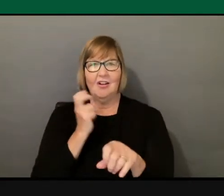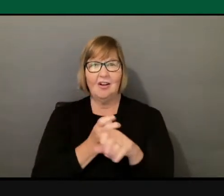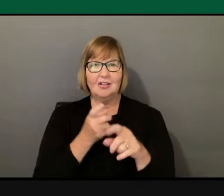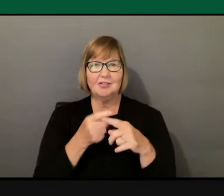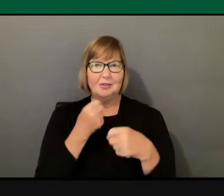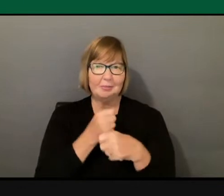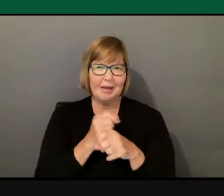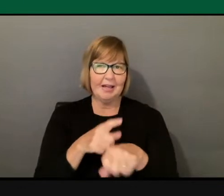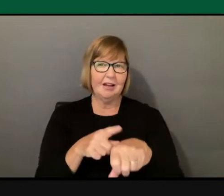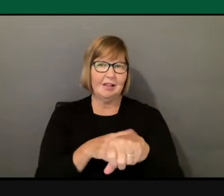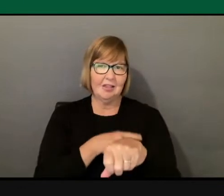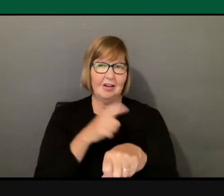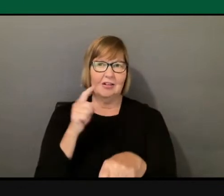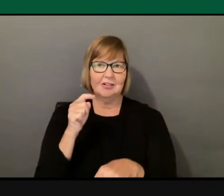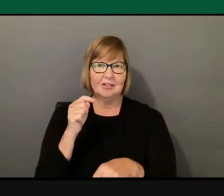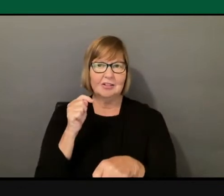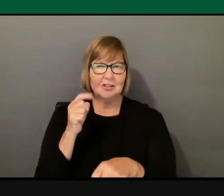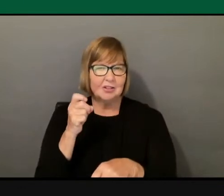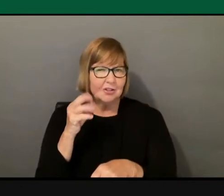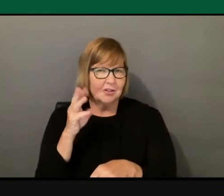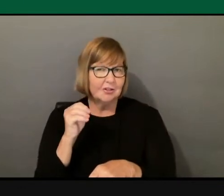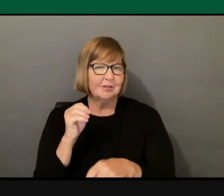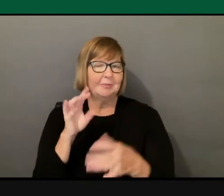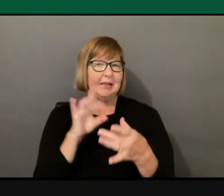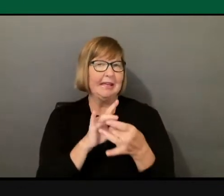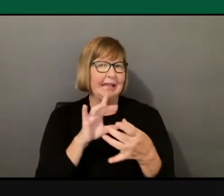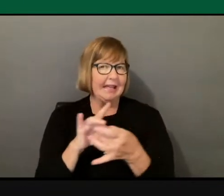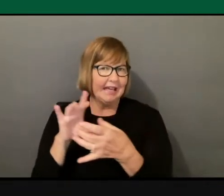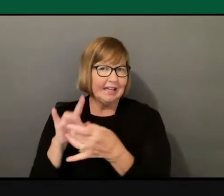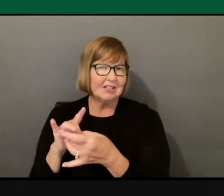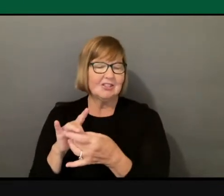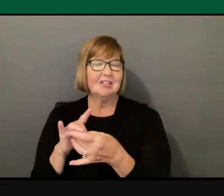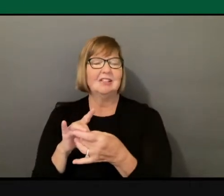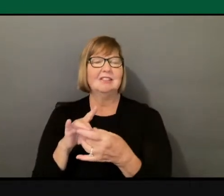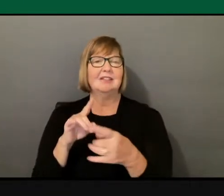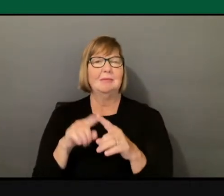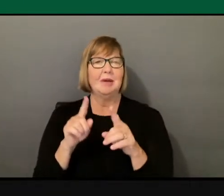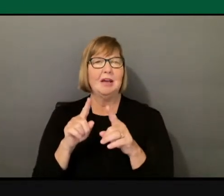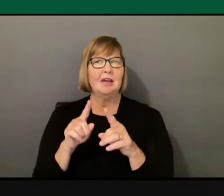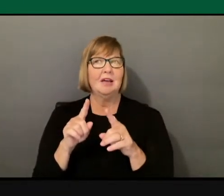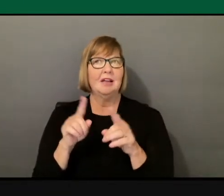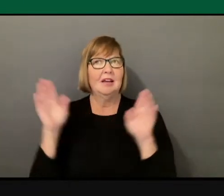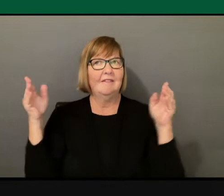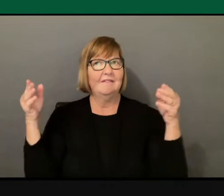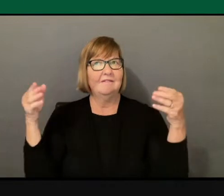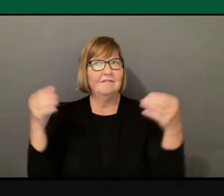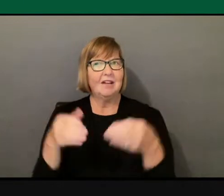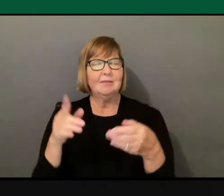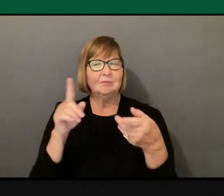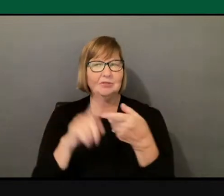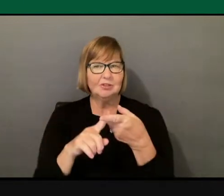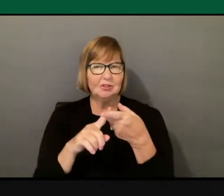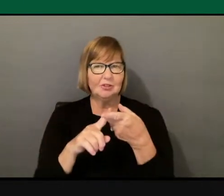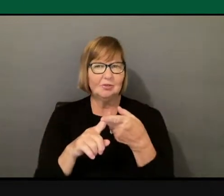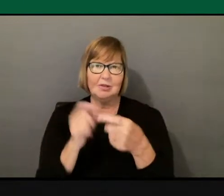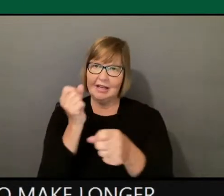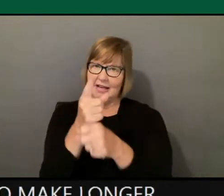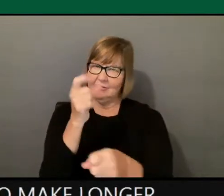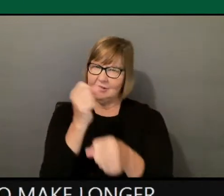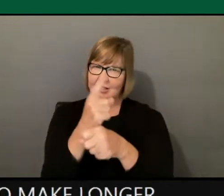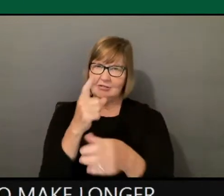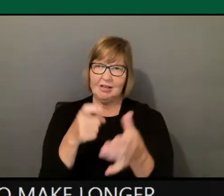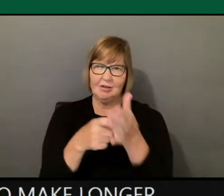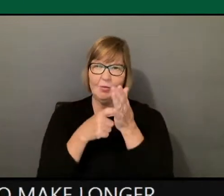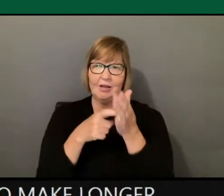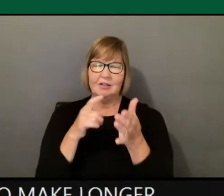So, I mean, if there is some kind of something we can funnel them into that's required to, you know, every year have some kind of dialogue,